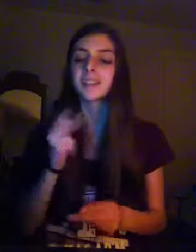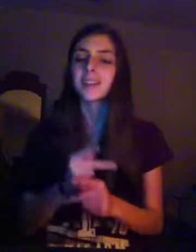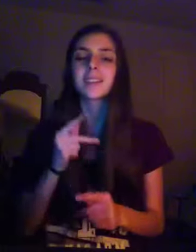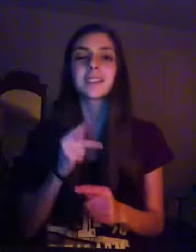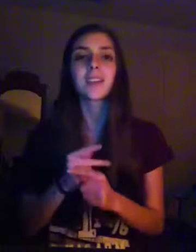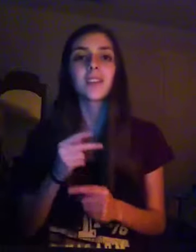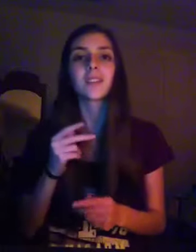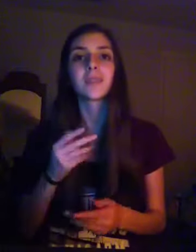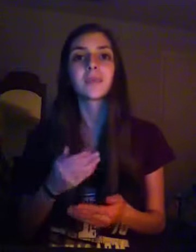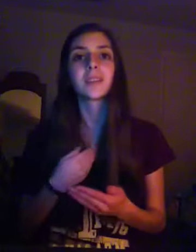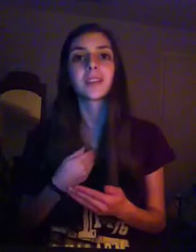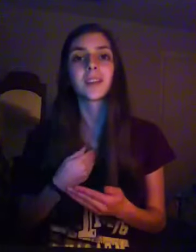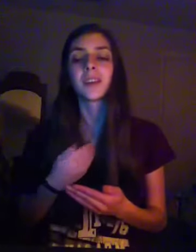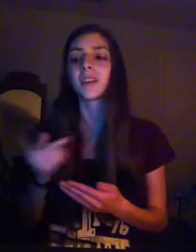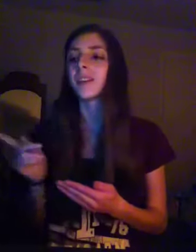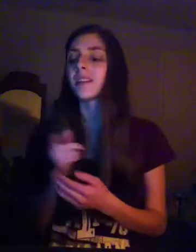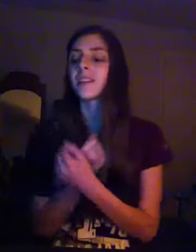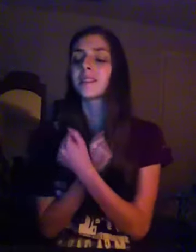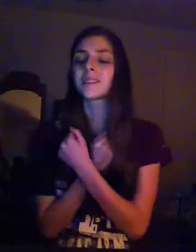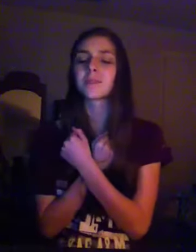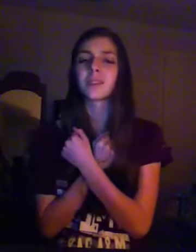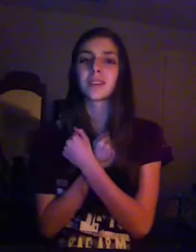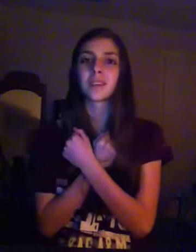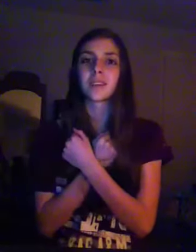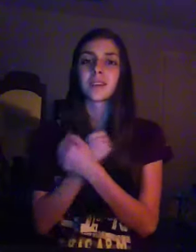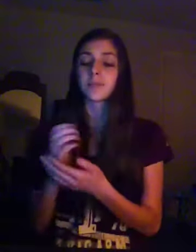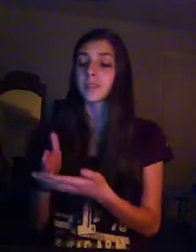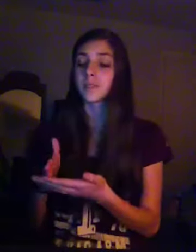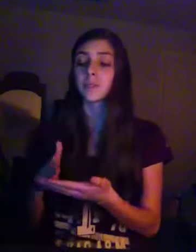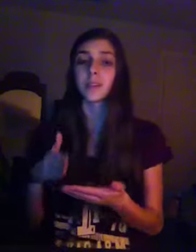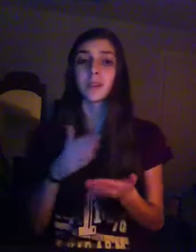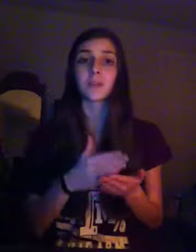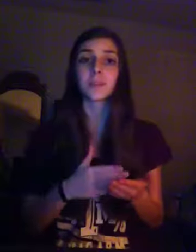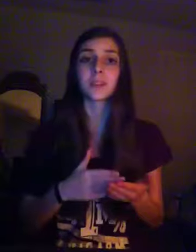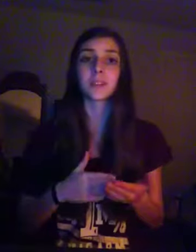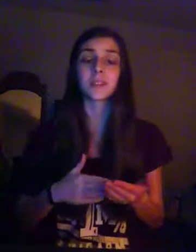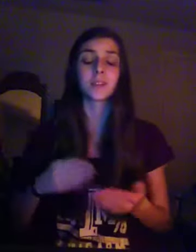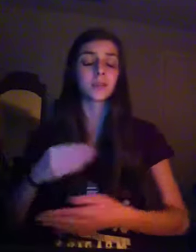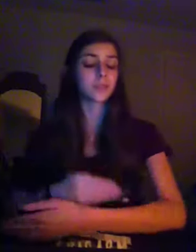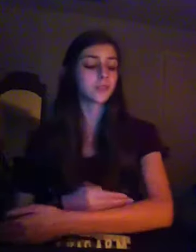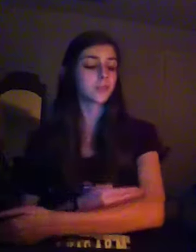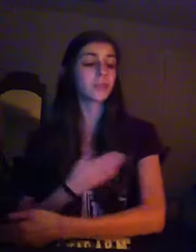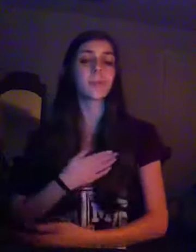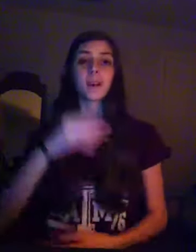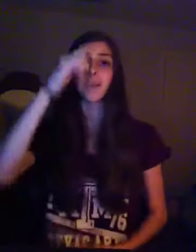he takes care of me He loves me, piece by piece He restores my